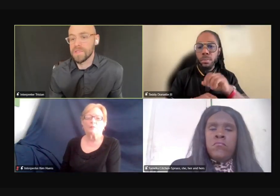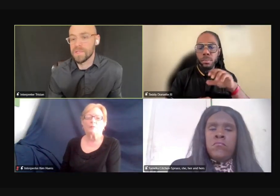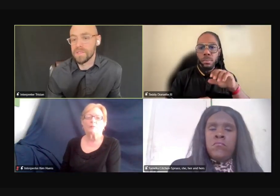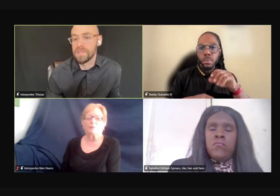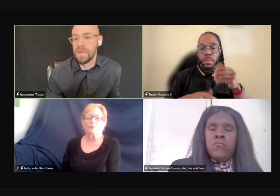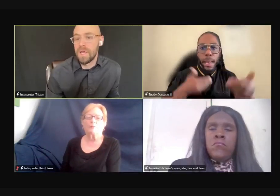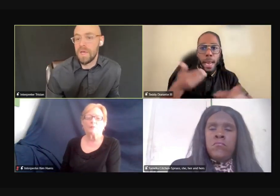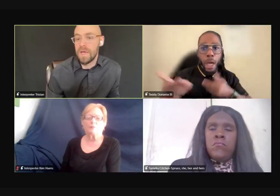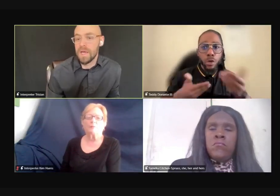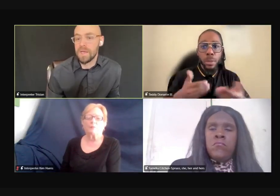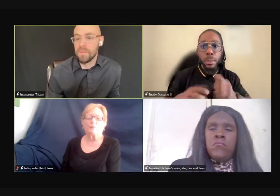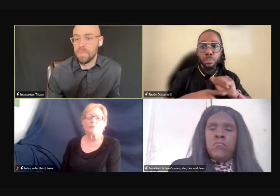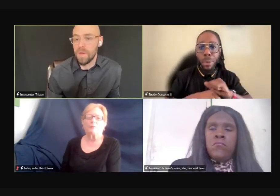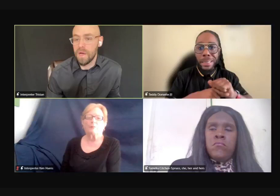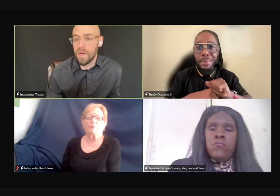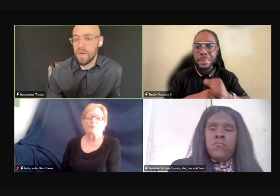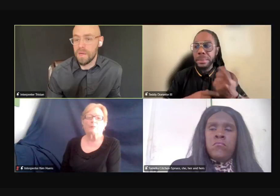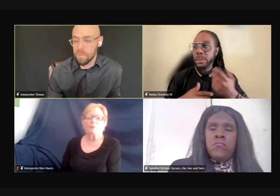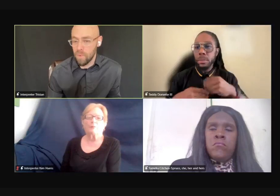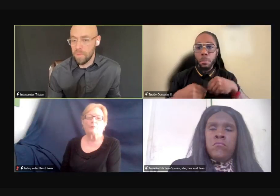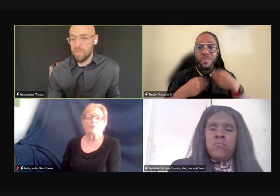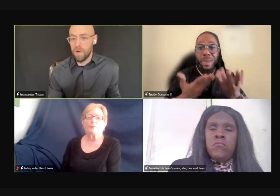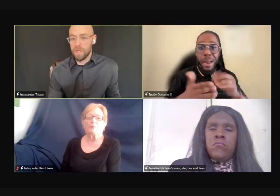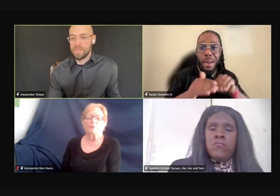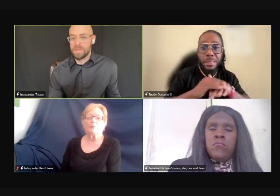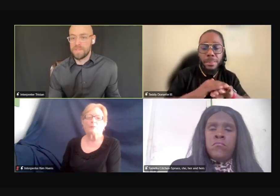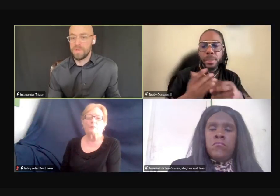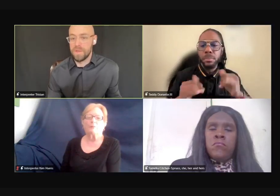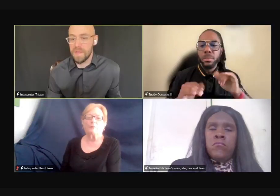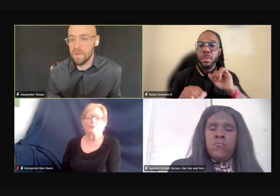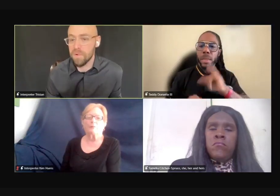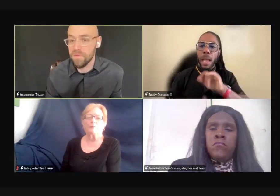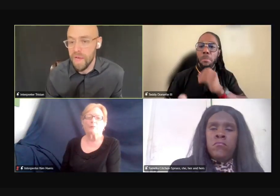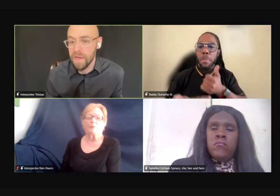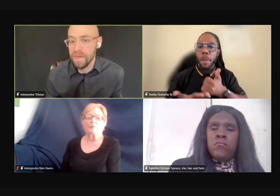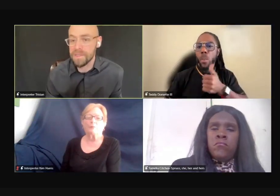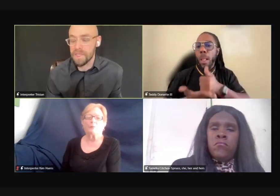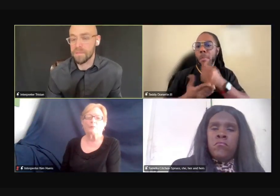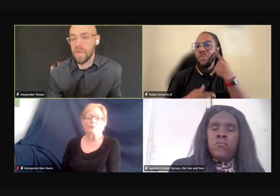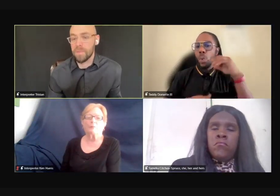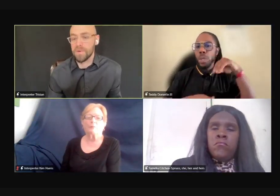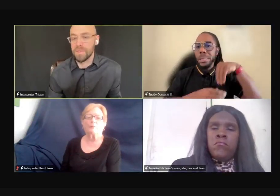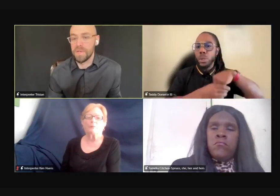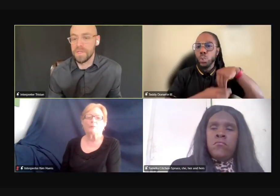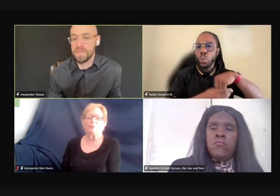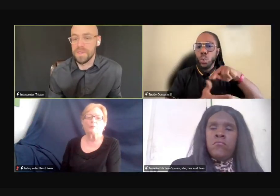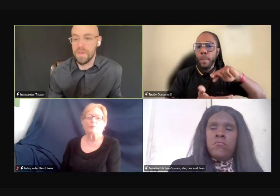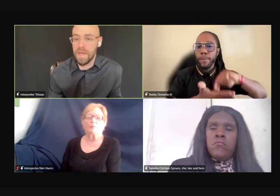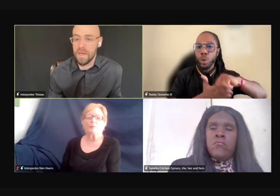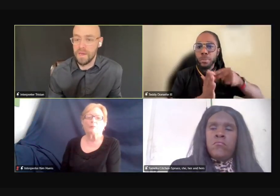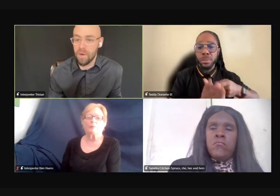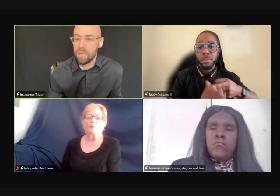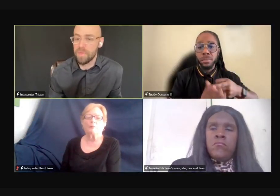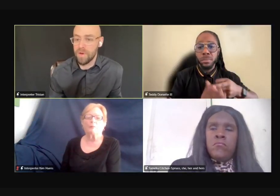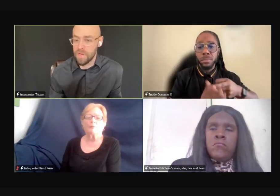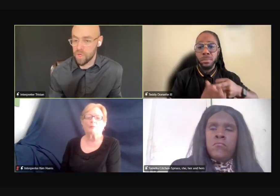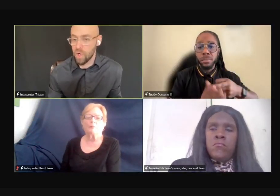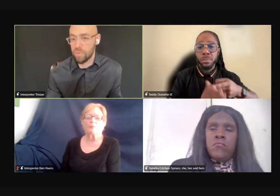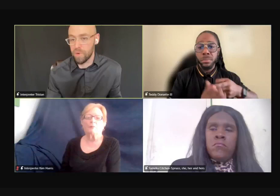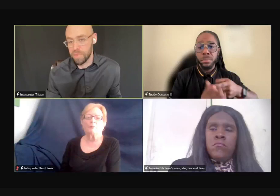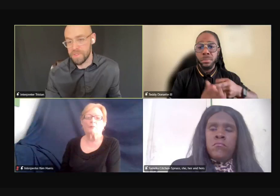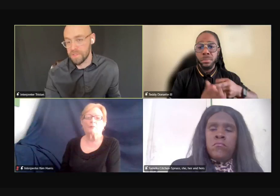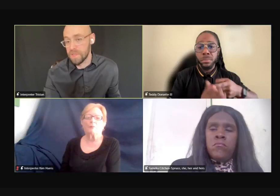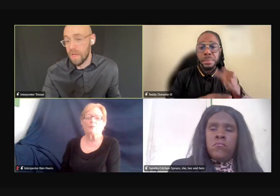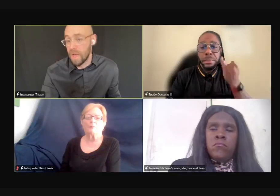hiring practices. And, uh, employment policies so that they can provide accessible opportunities to, and help their